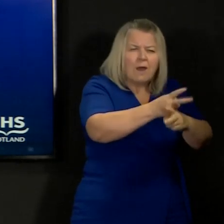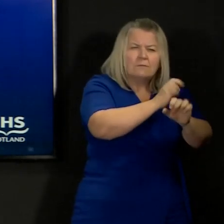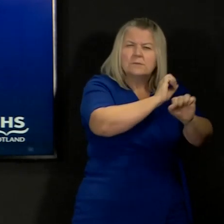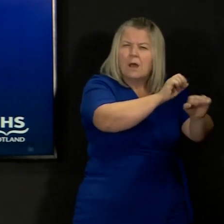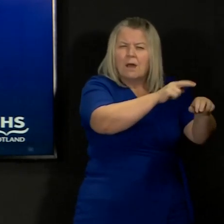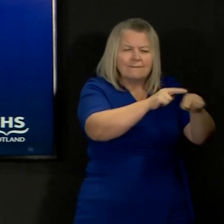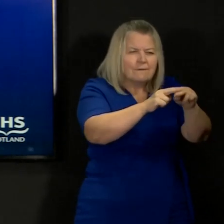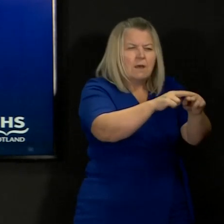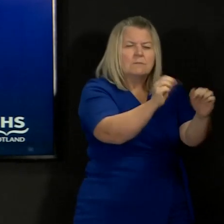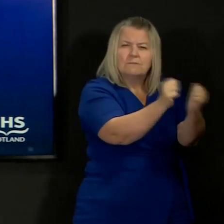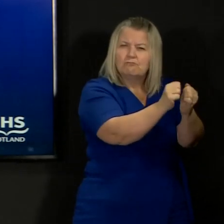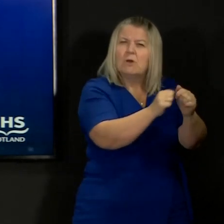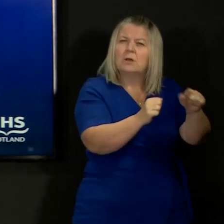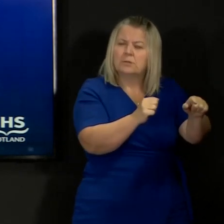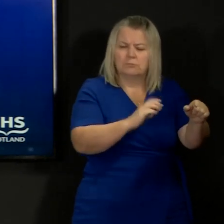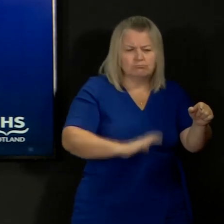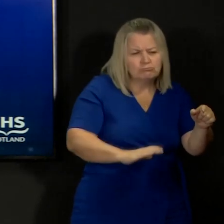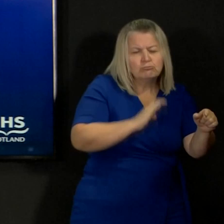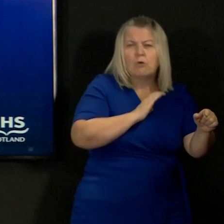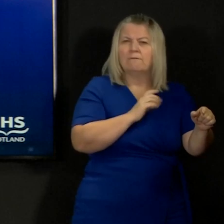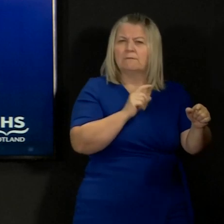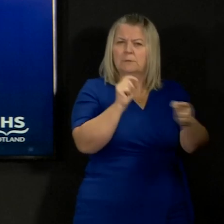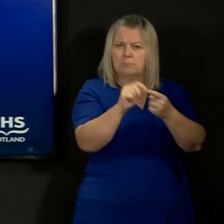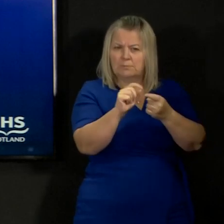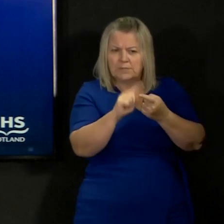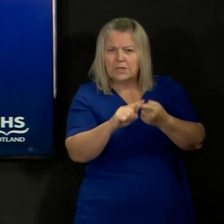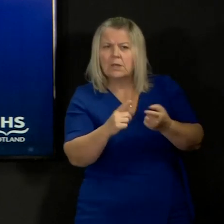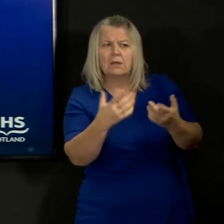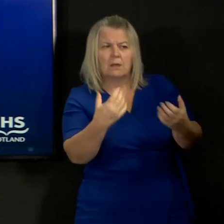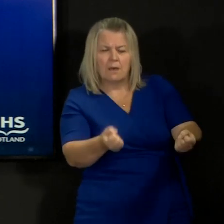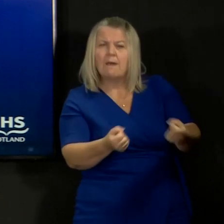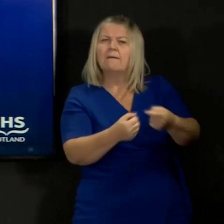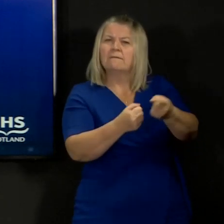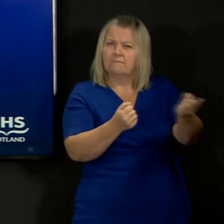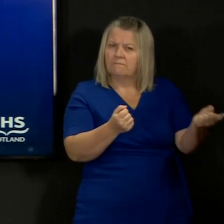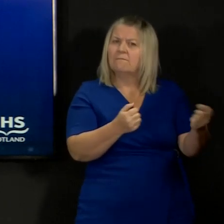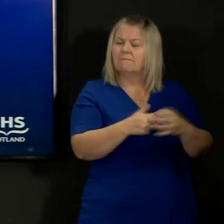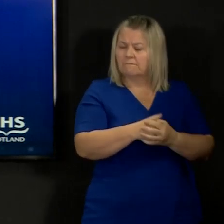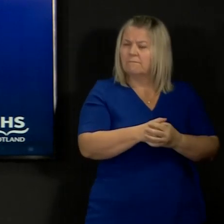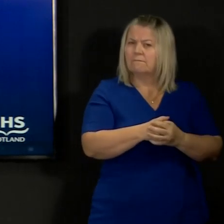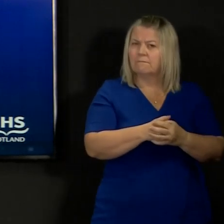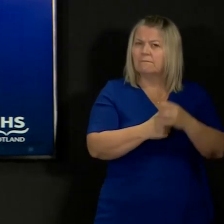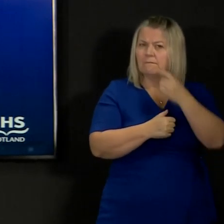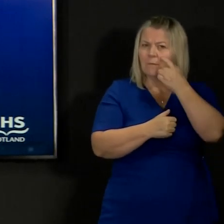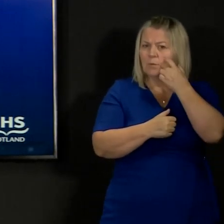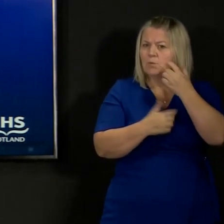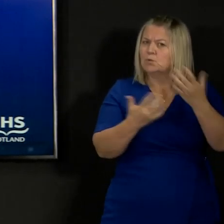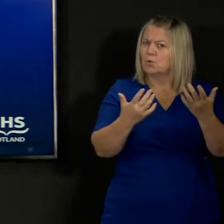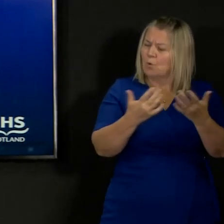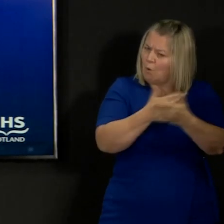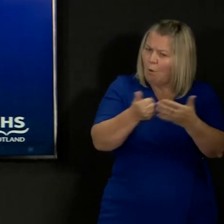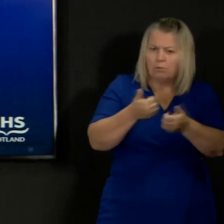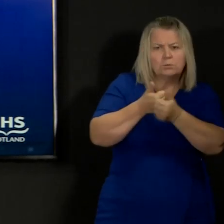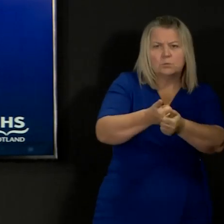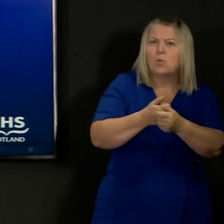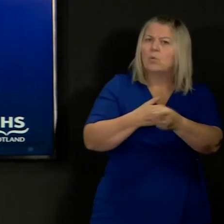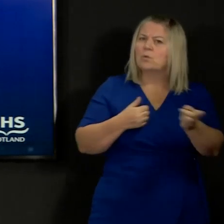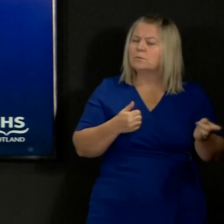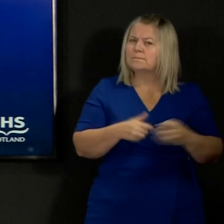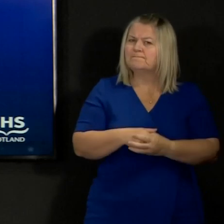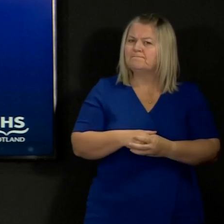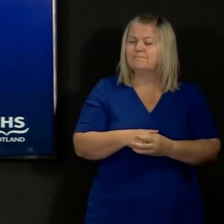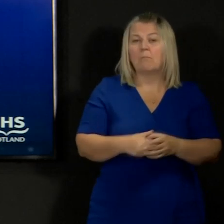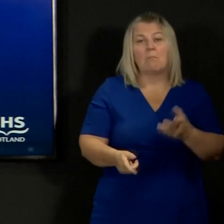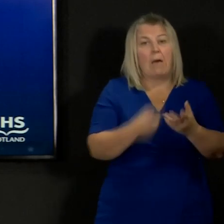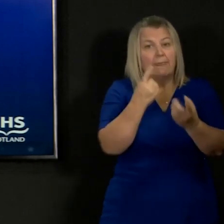they are confident is safe for themselves and also the loved one or family member that they are caring for. Where there are other